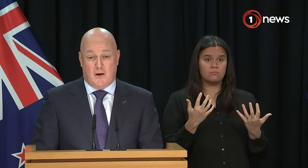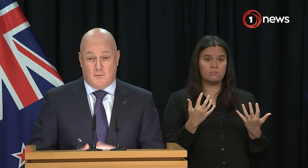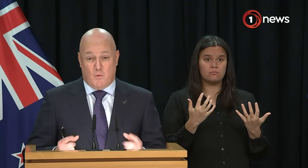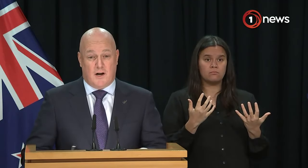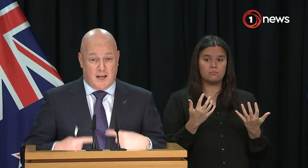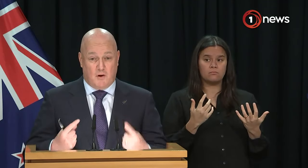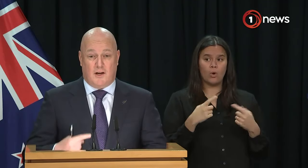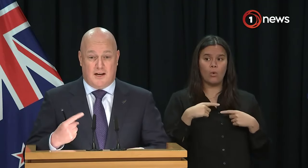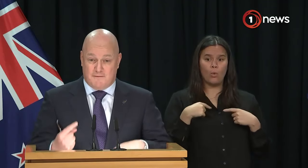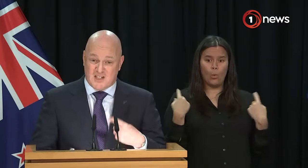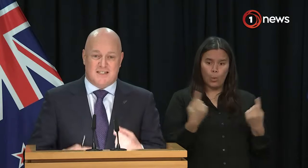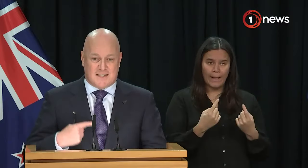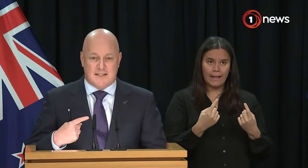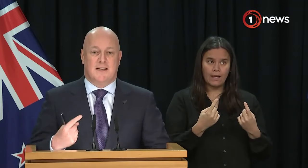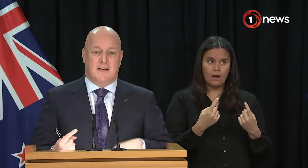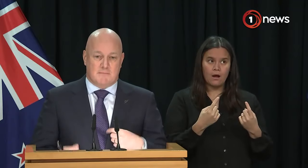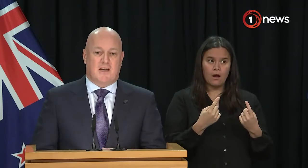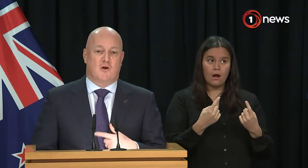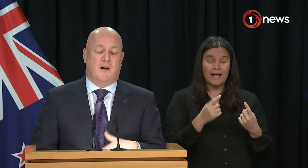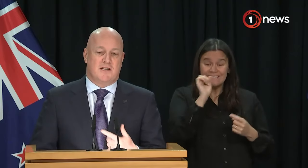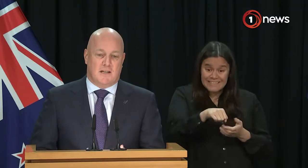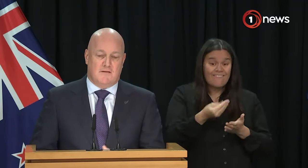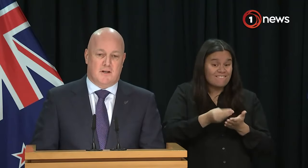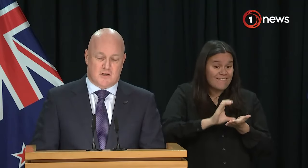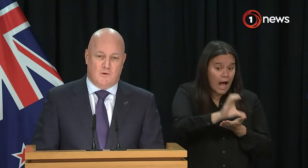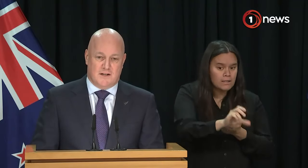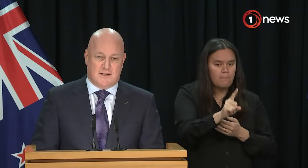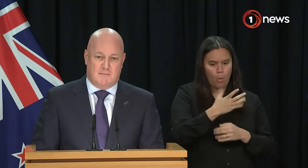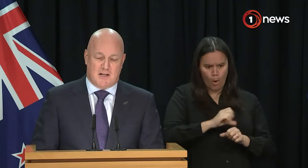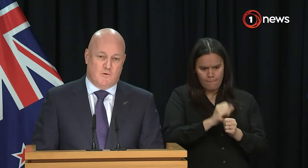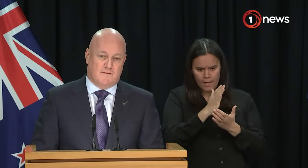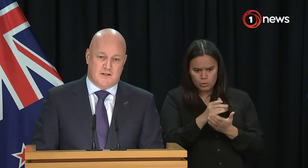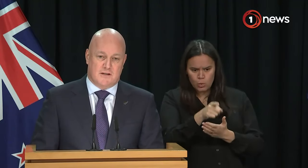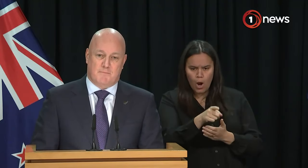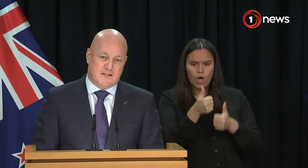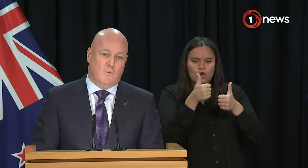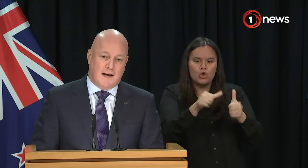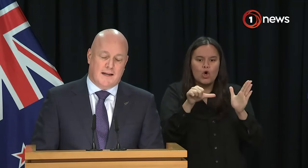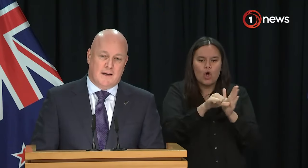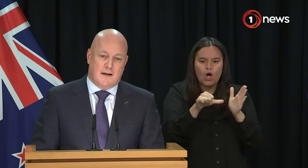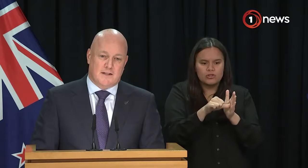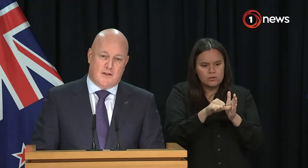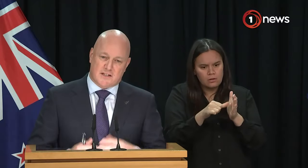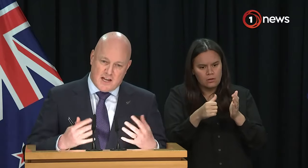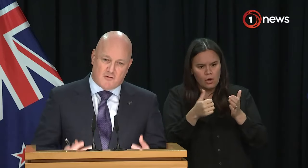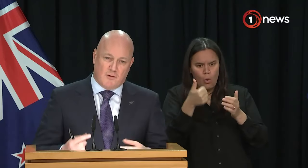think there's a, you know, that we want to keep looking at efficiencies to make sure we're actually delivering school lunches in a much more efficient, better way. And so that's natural,